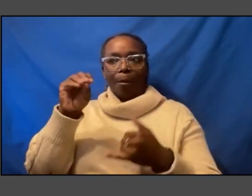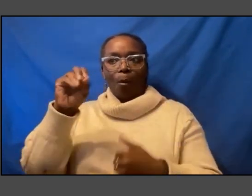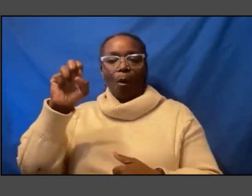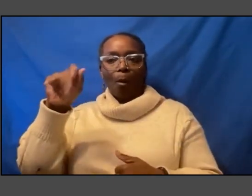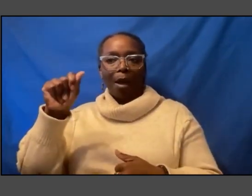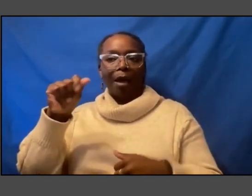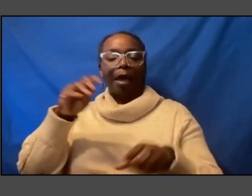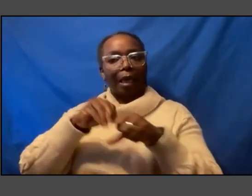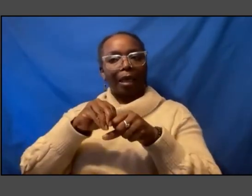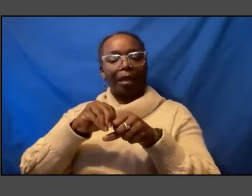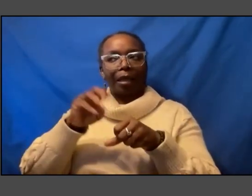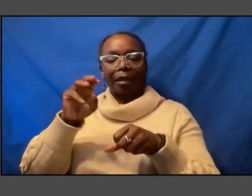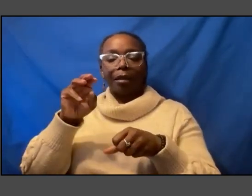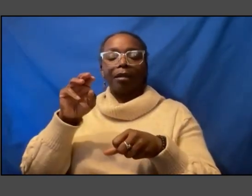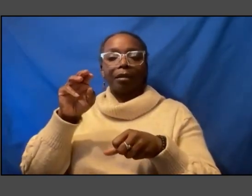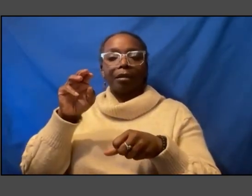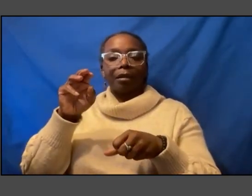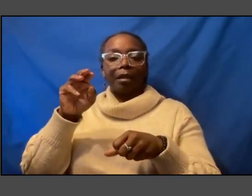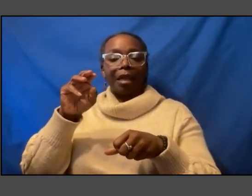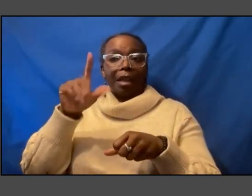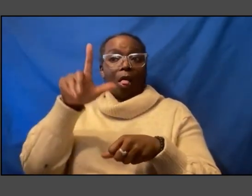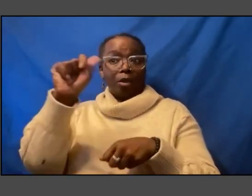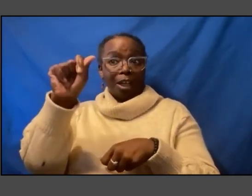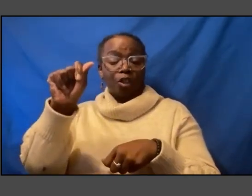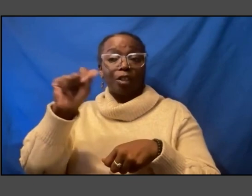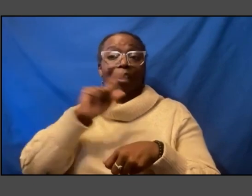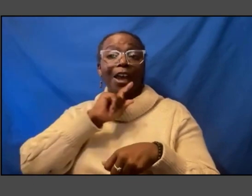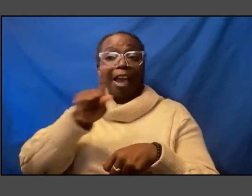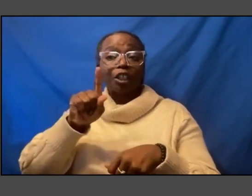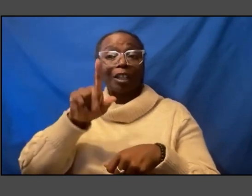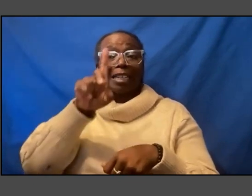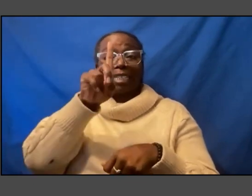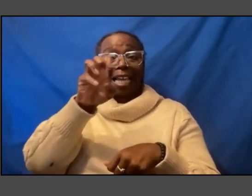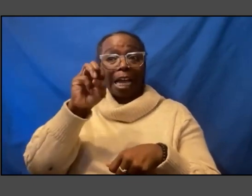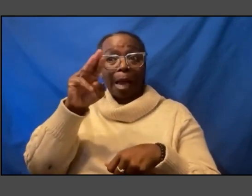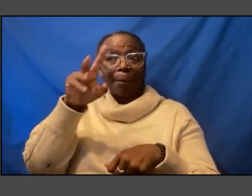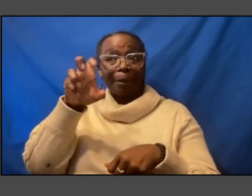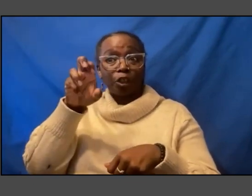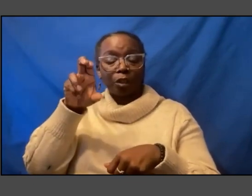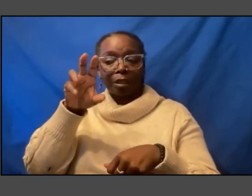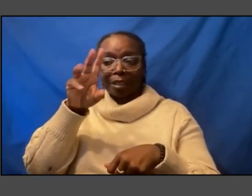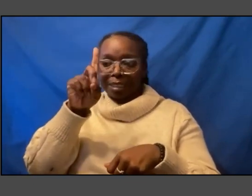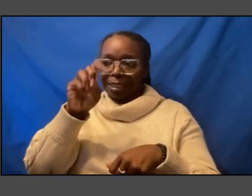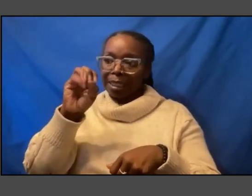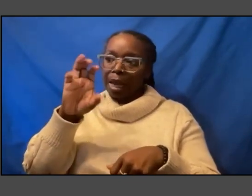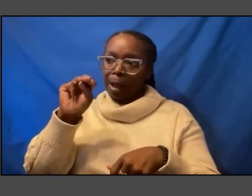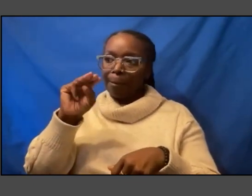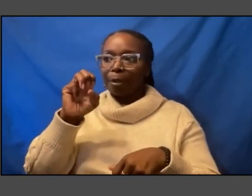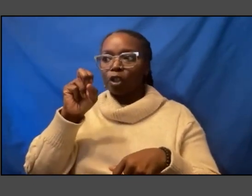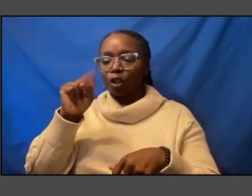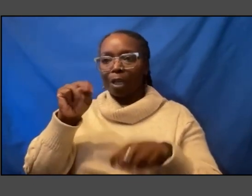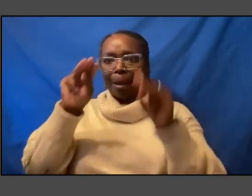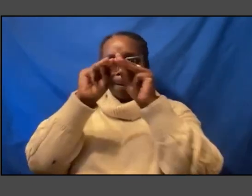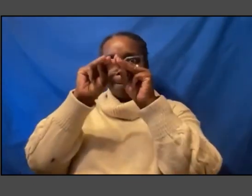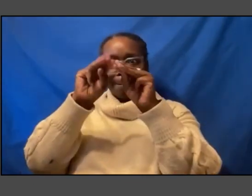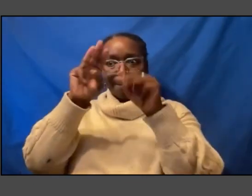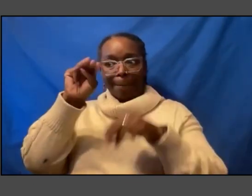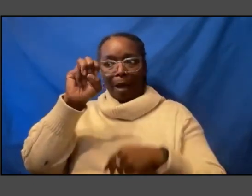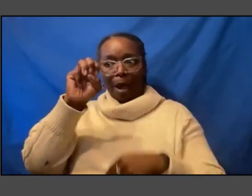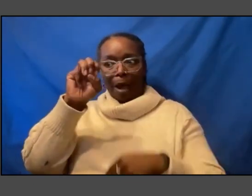are taking actual decommissioned monuments we're supporting this as part of our monuments project and and getting them to